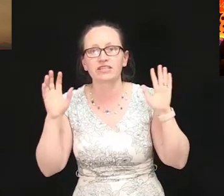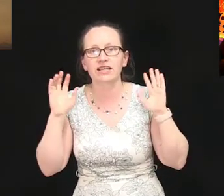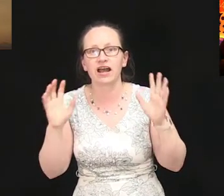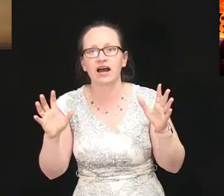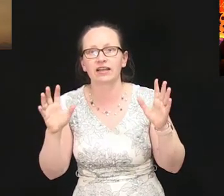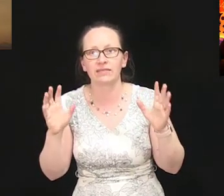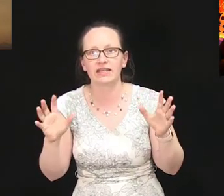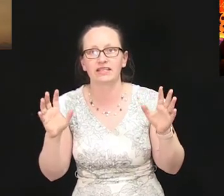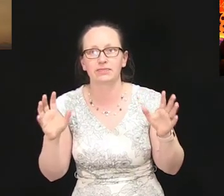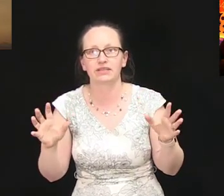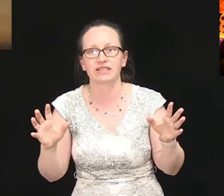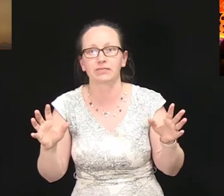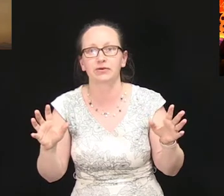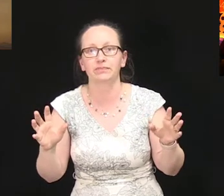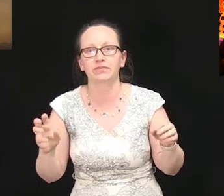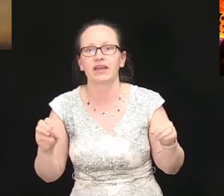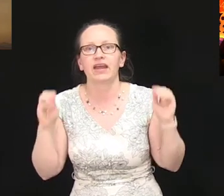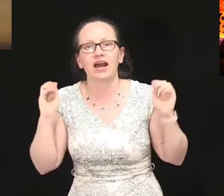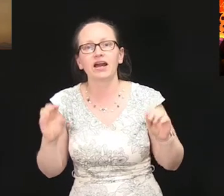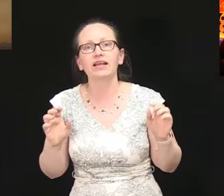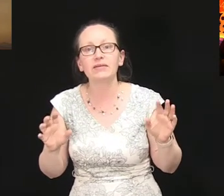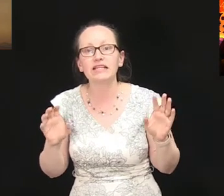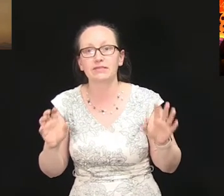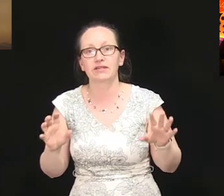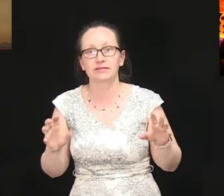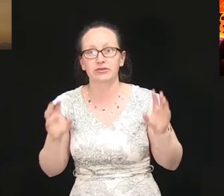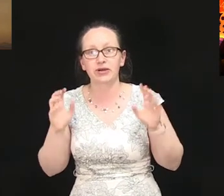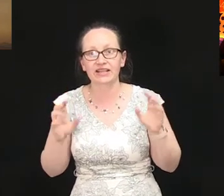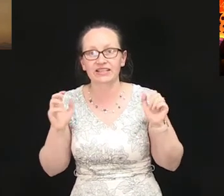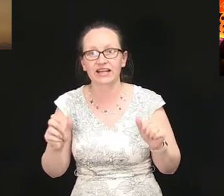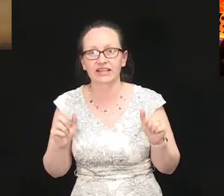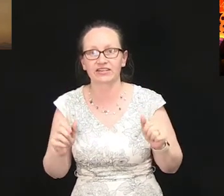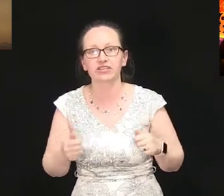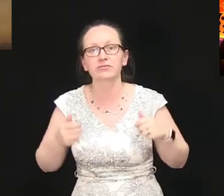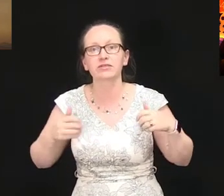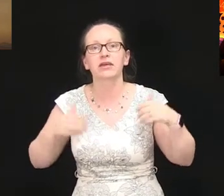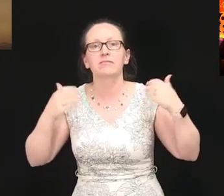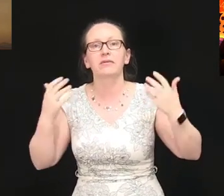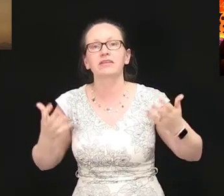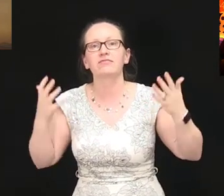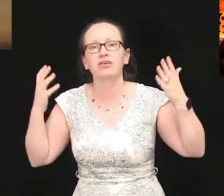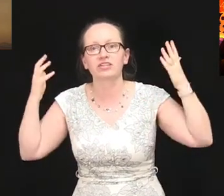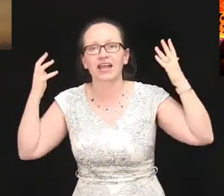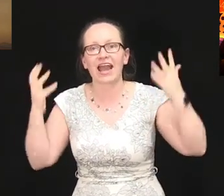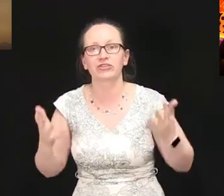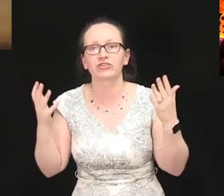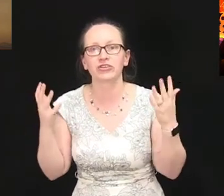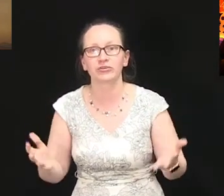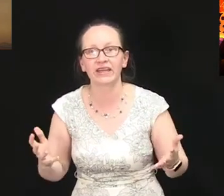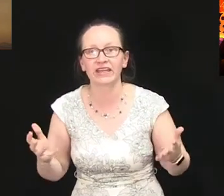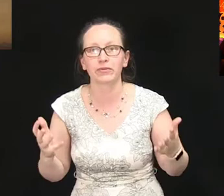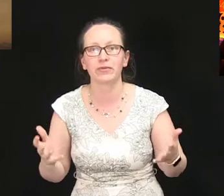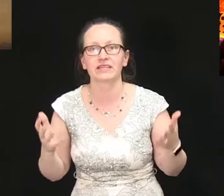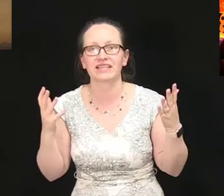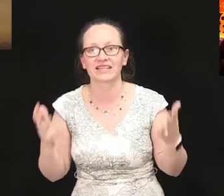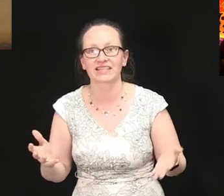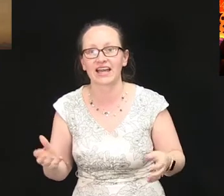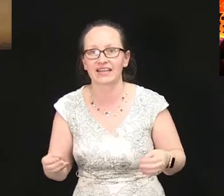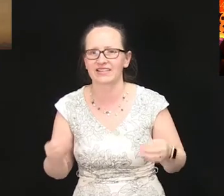and Archimedes principle. Archimedes principle is quite exciting because it was probably the first actual eureka moment in science.